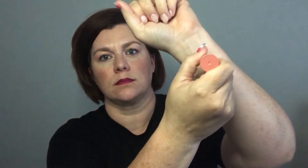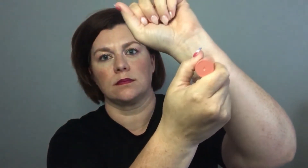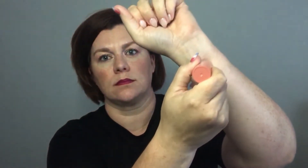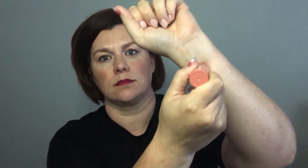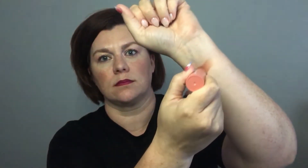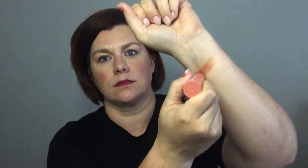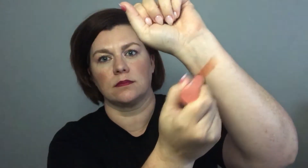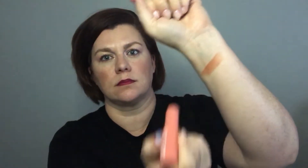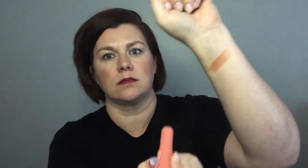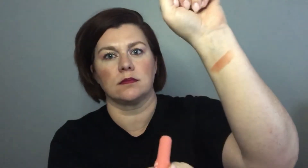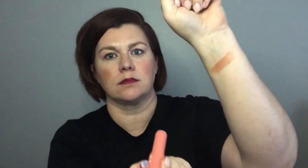the blush at all